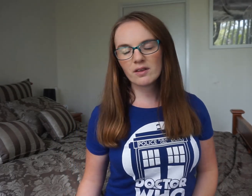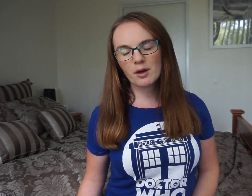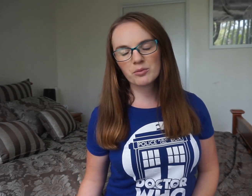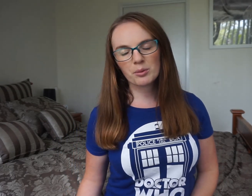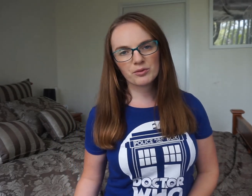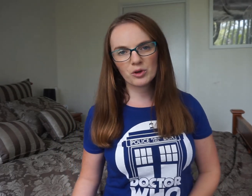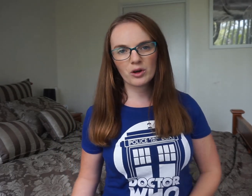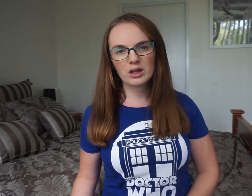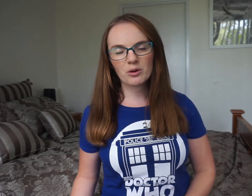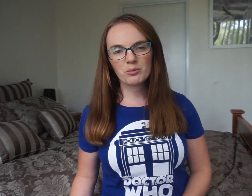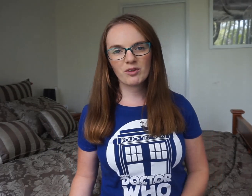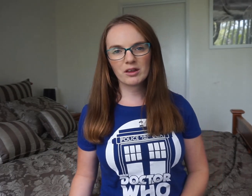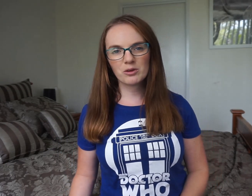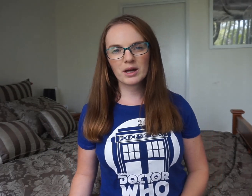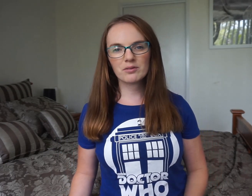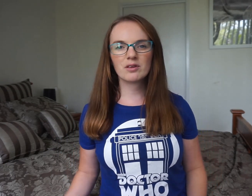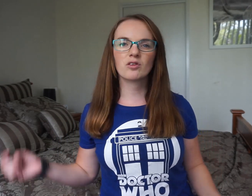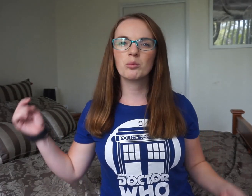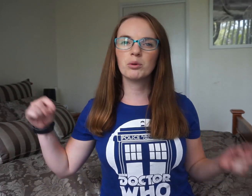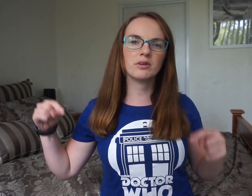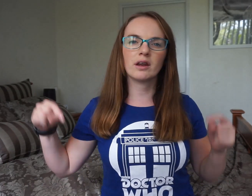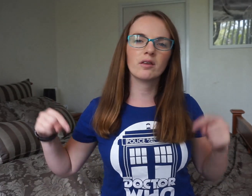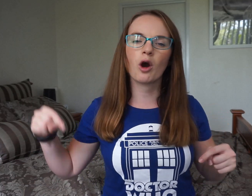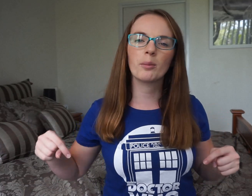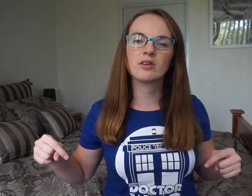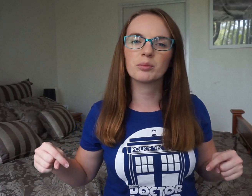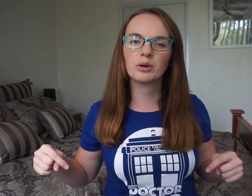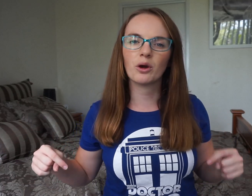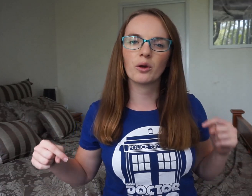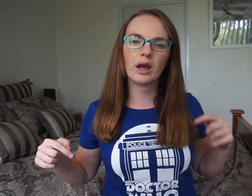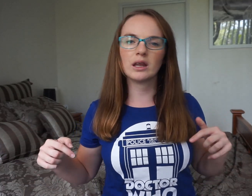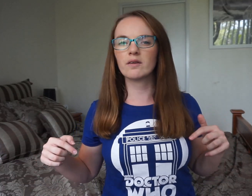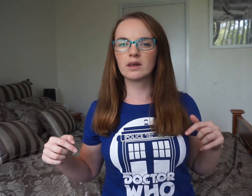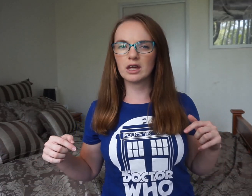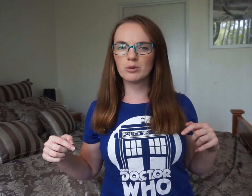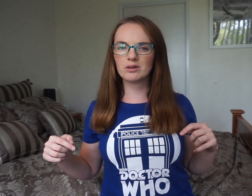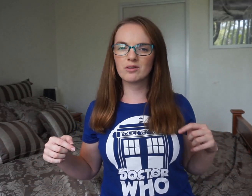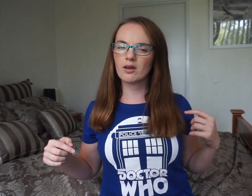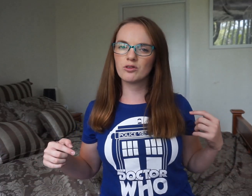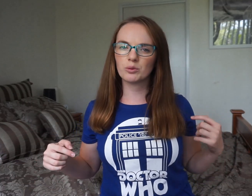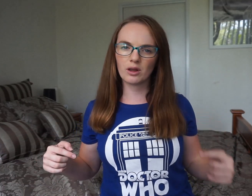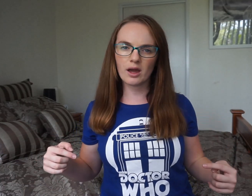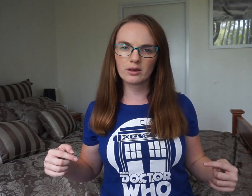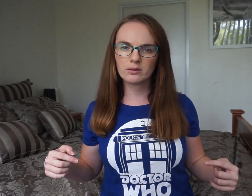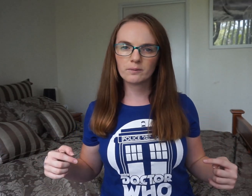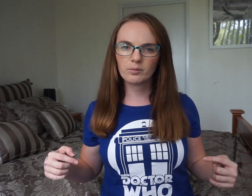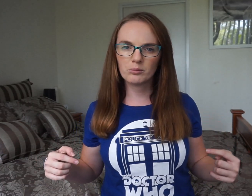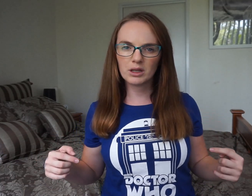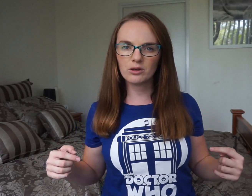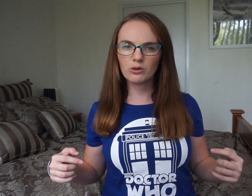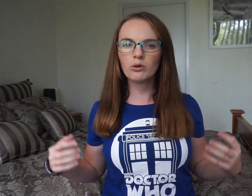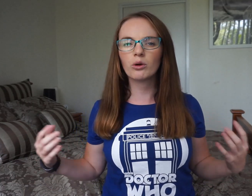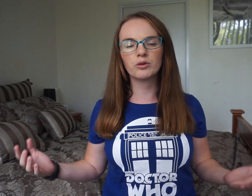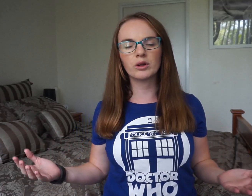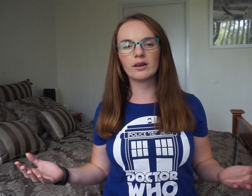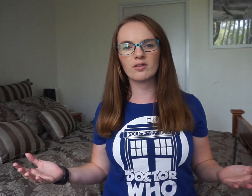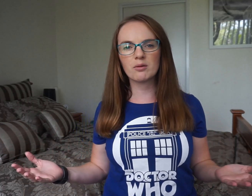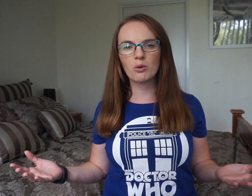the thumbs up if you got any value out of this. Put down in the comments below any other keyword signs you would like me to do. Or if you'd like to see more